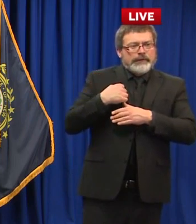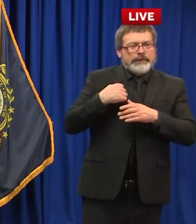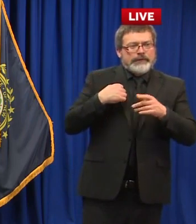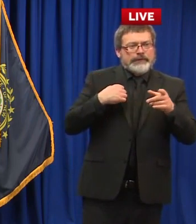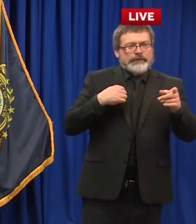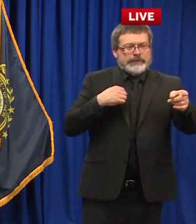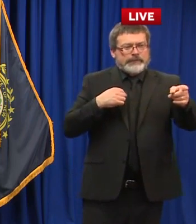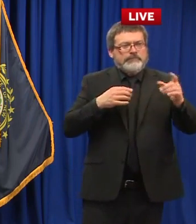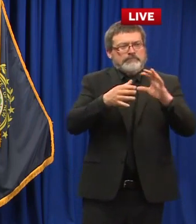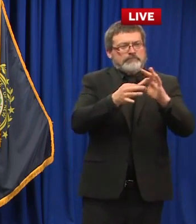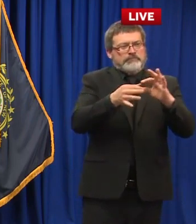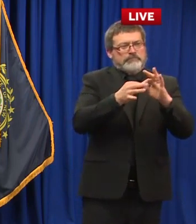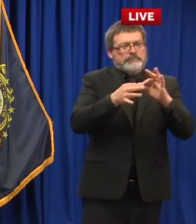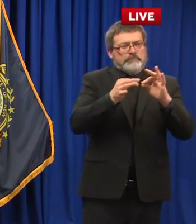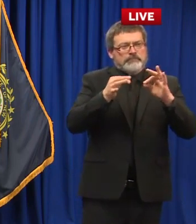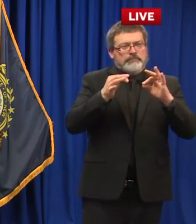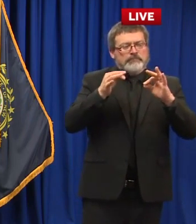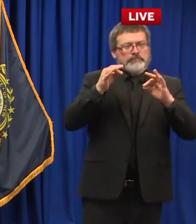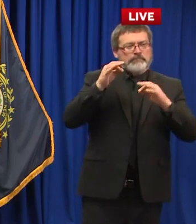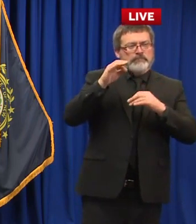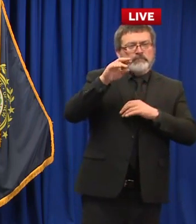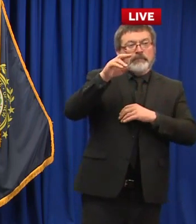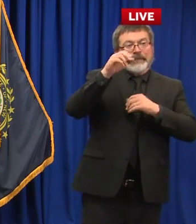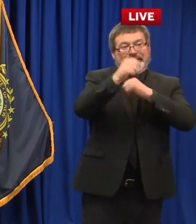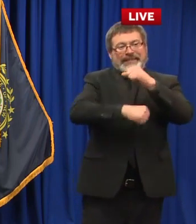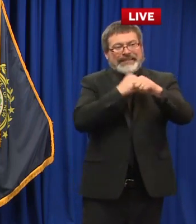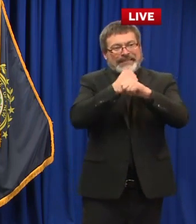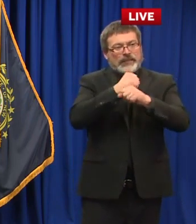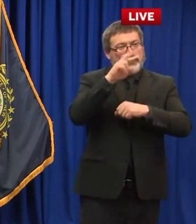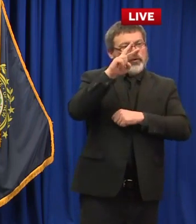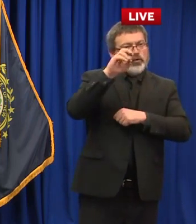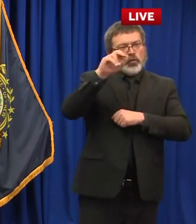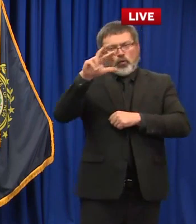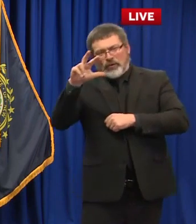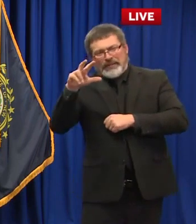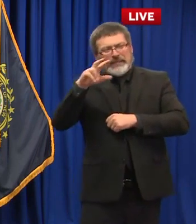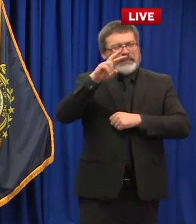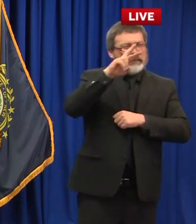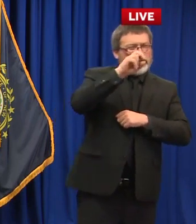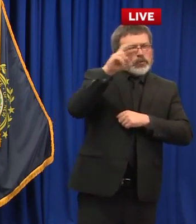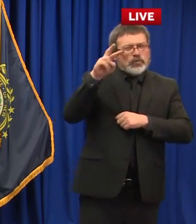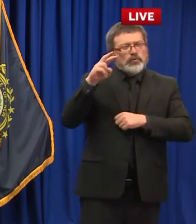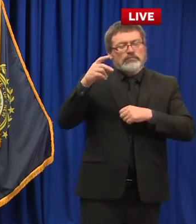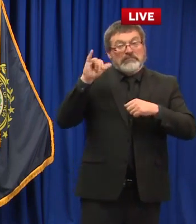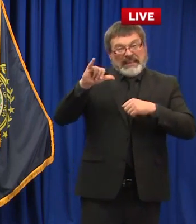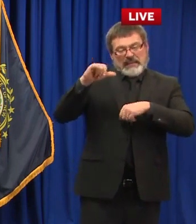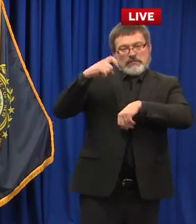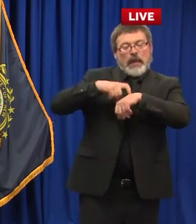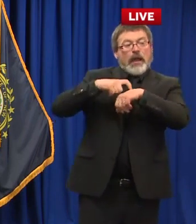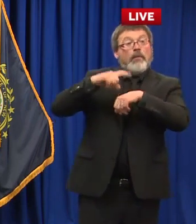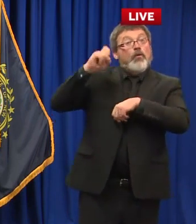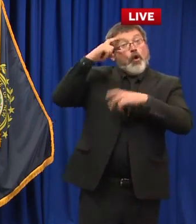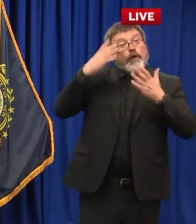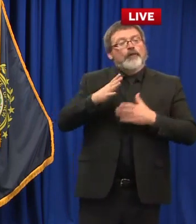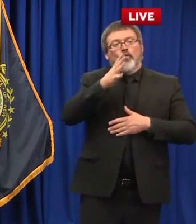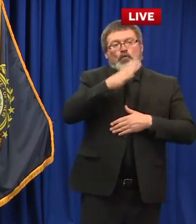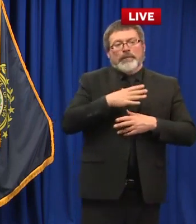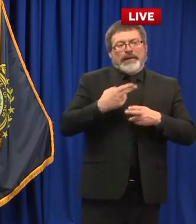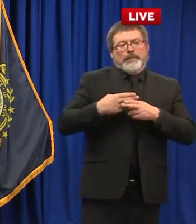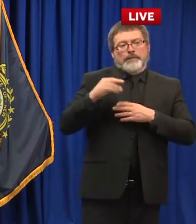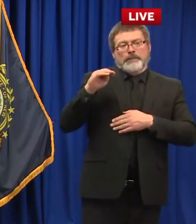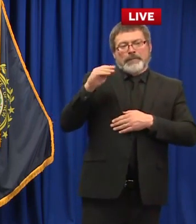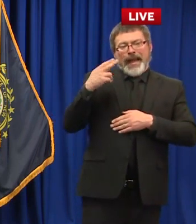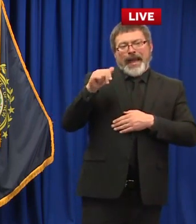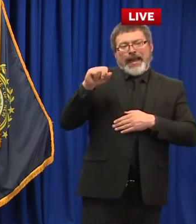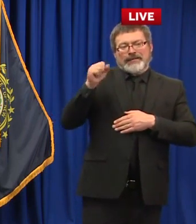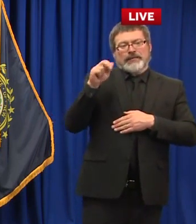early 2003 that maggie has and asked all of her department heads to come back with streamlined budgets and then she sealed all